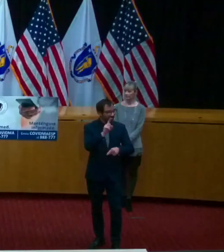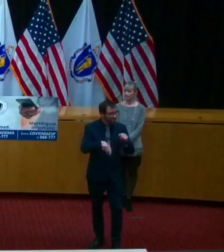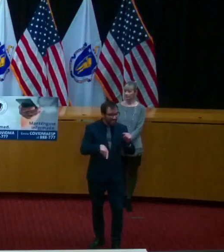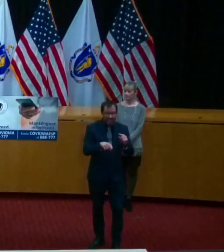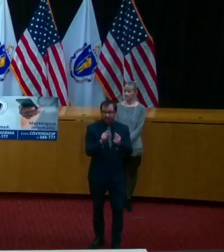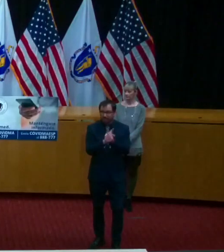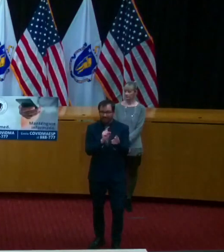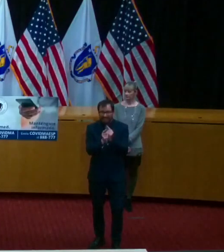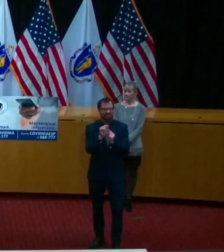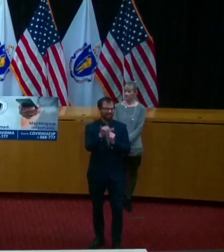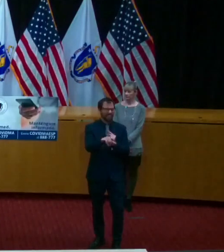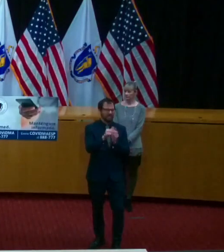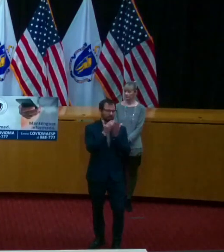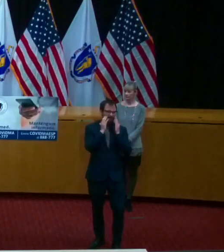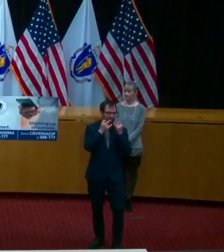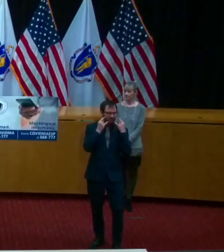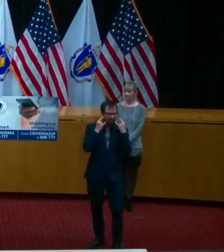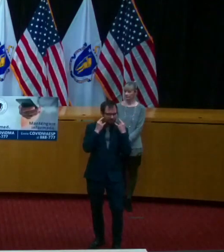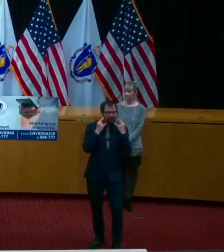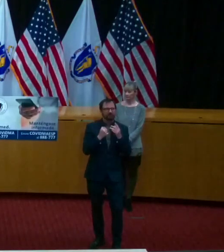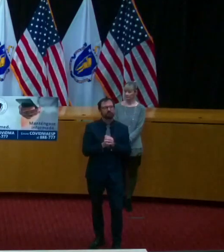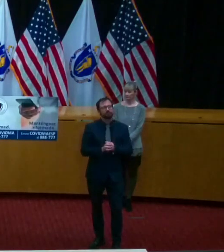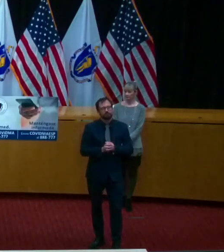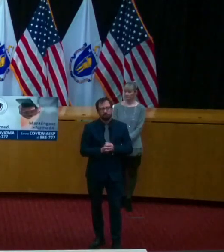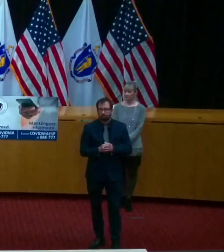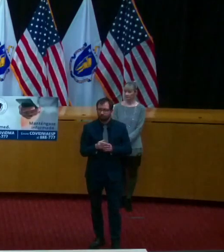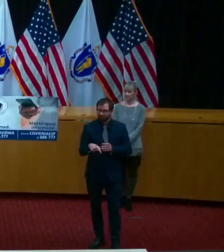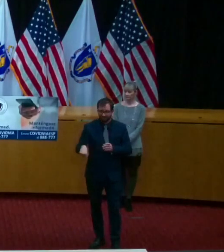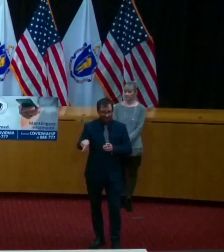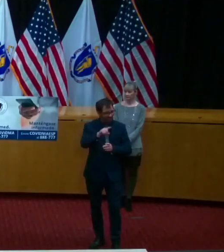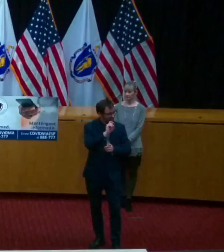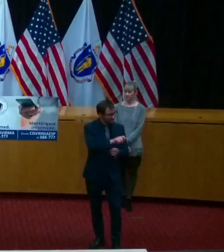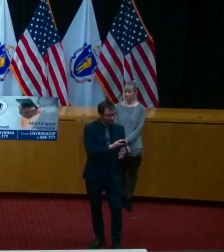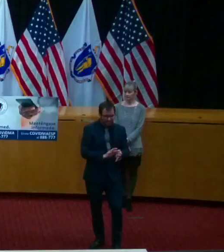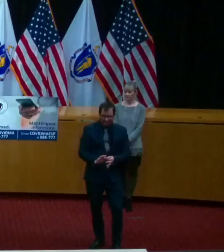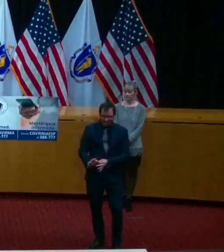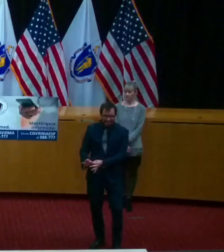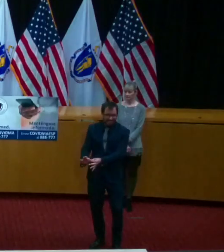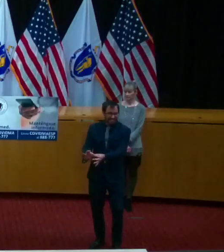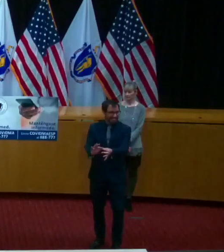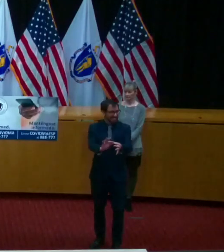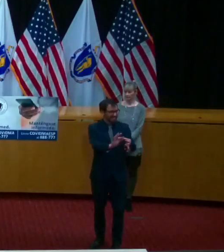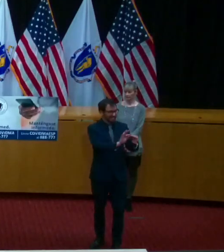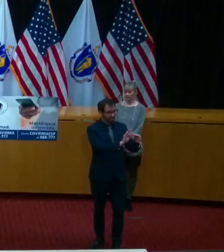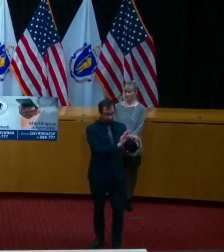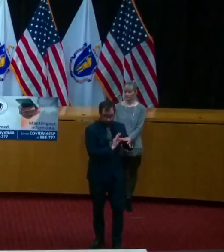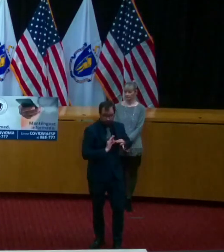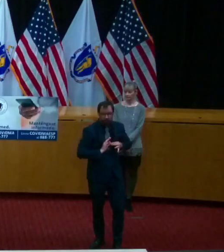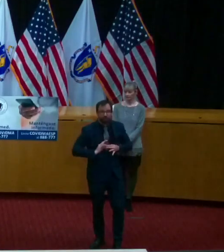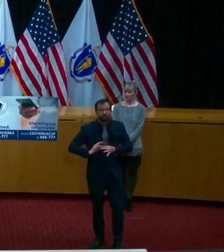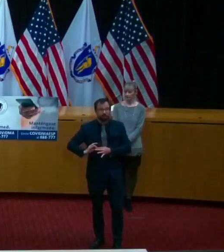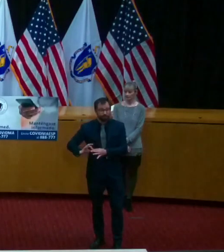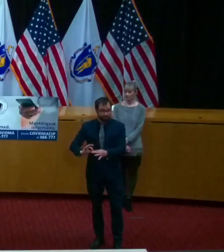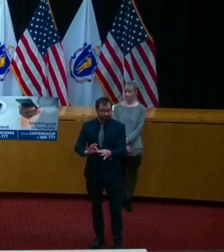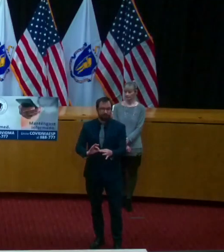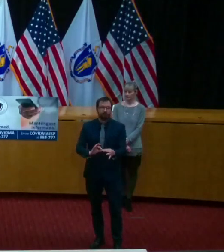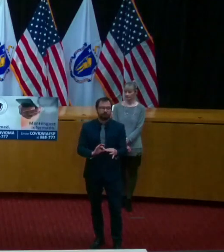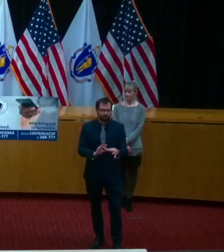we are all in this together massachusetts and we will come out the other side of it stronger than ever